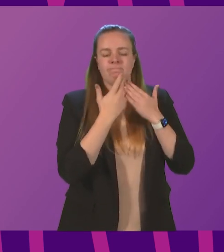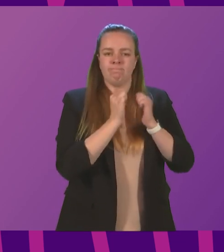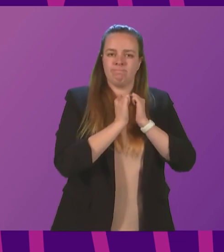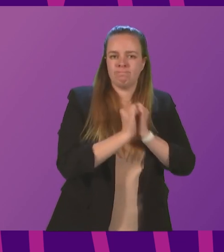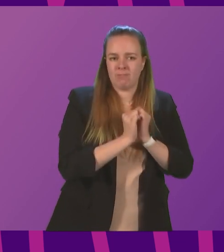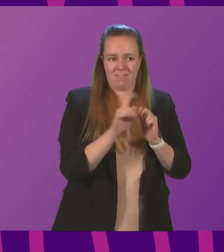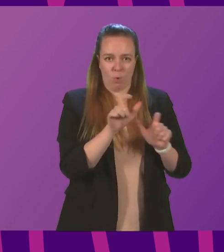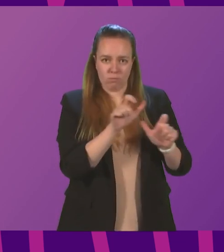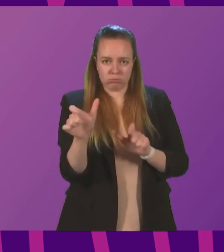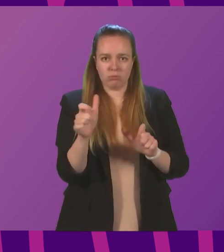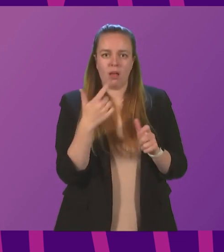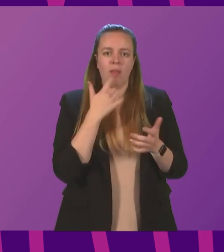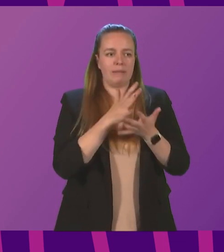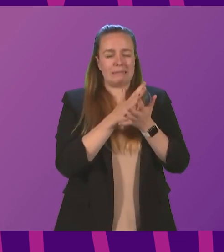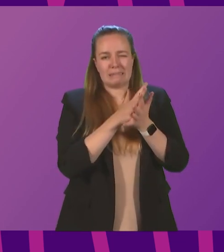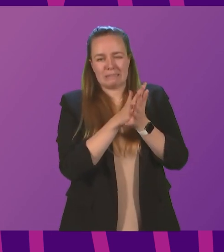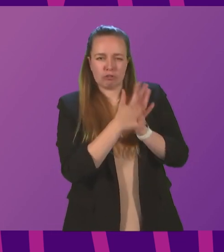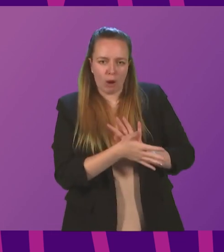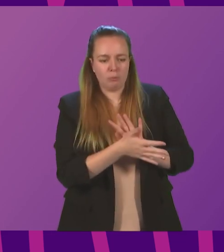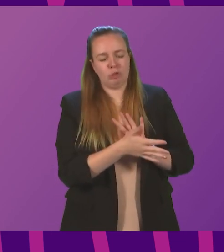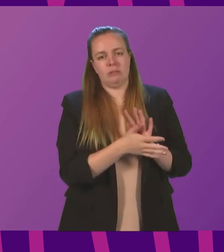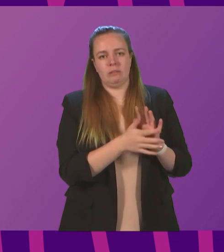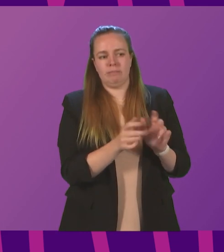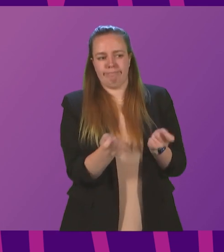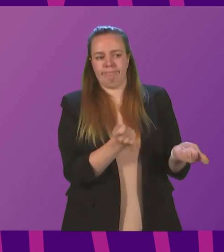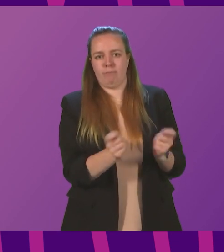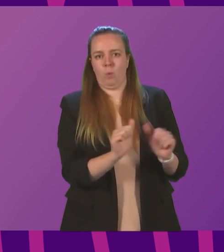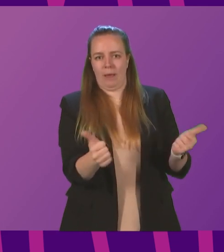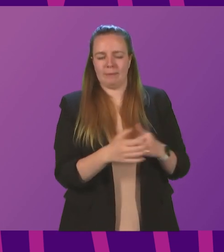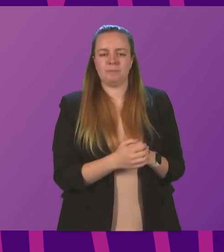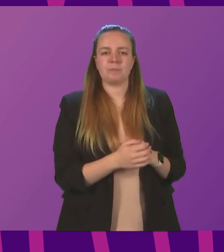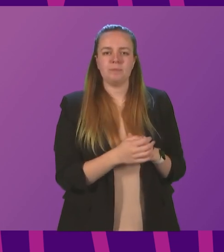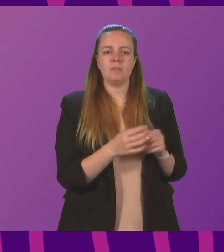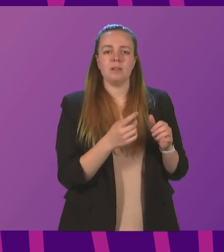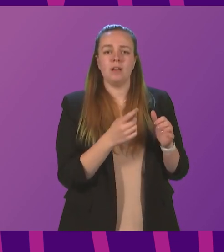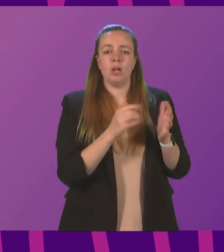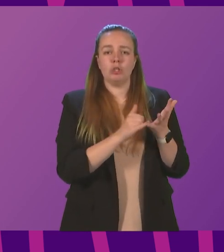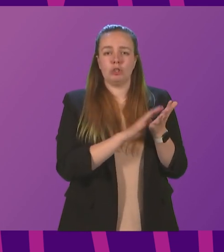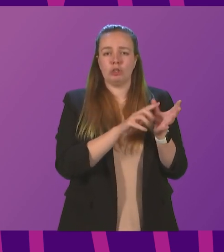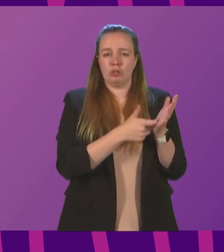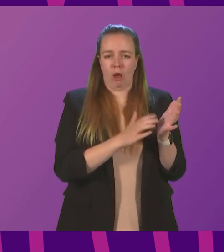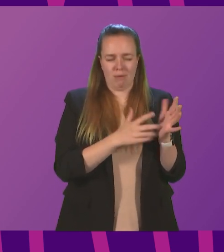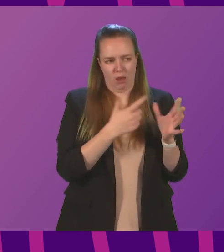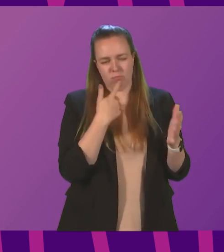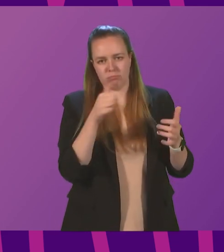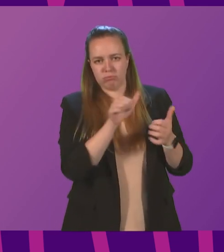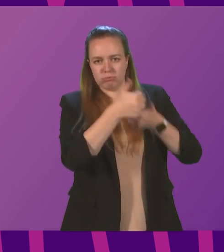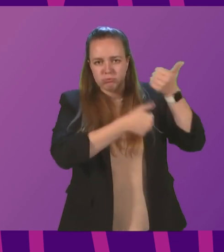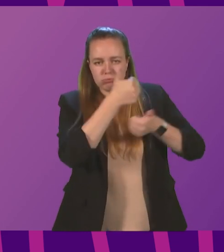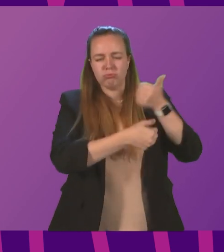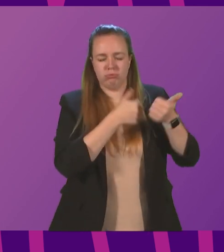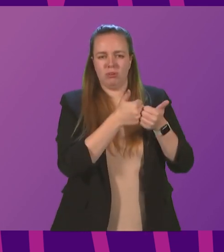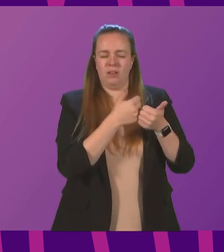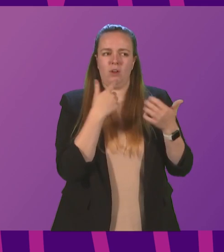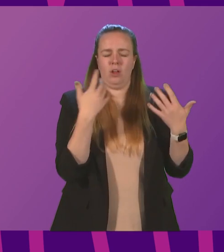for keeping that disruption to a minimum. Alec Sharma and the UK Government also deserve huge credit for delivering such